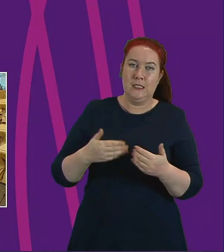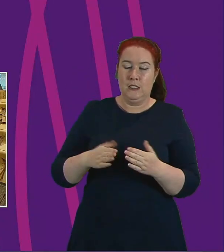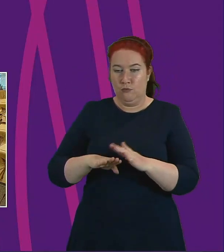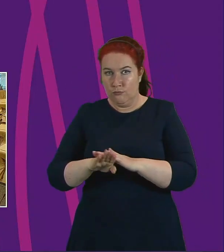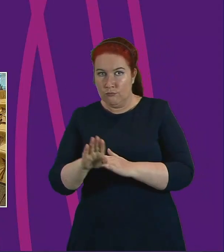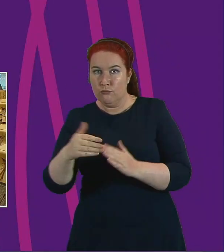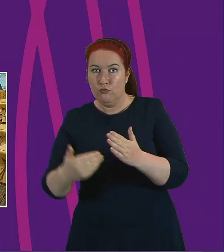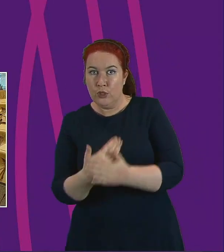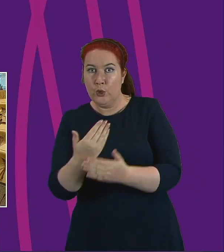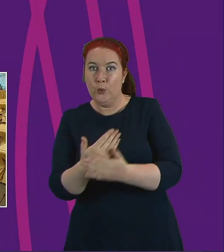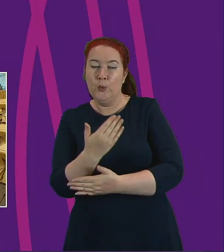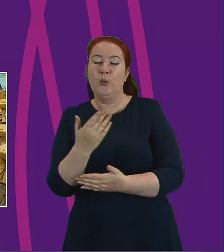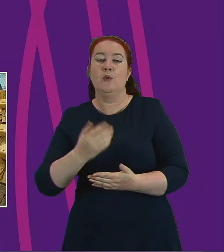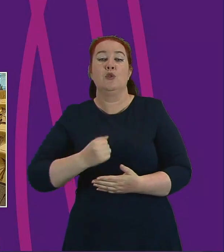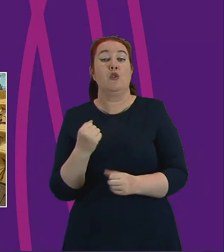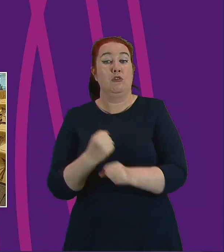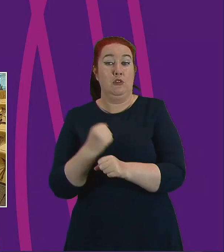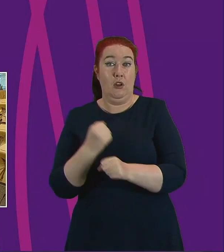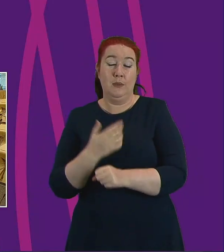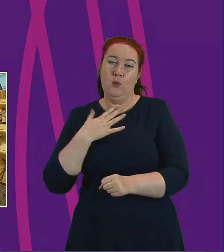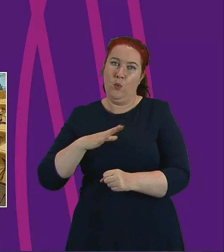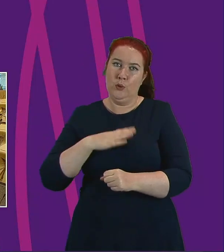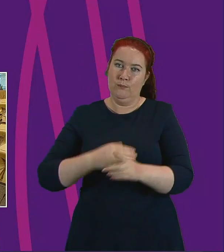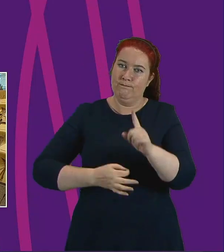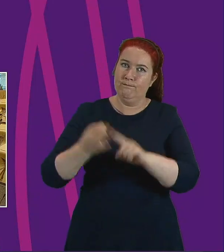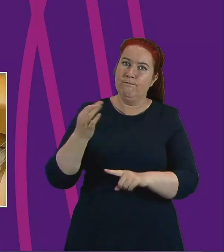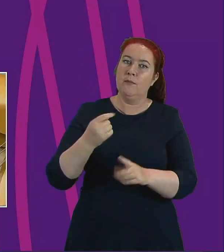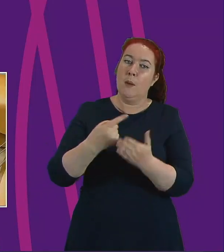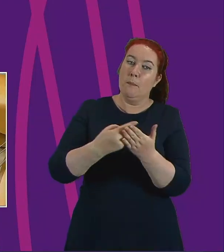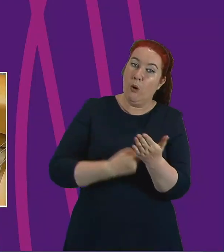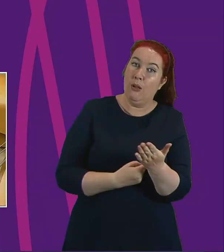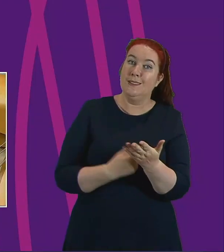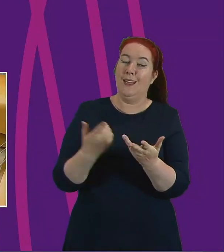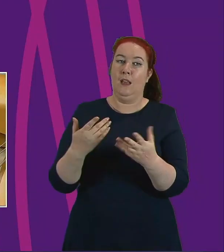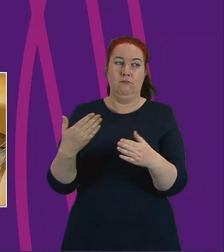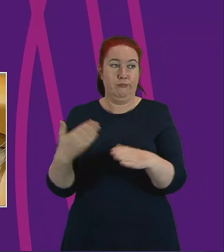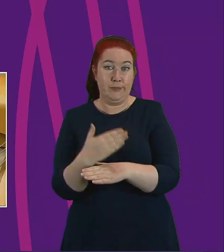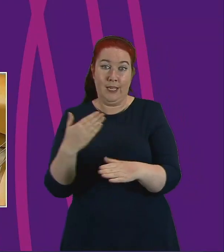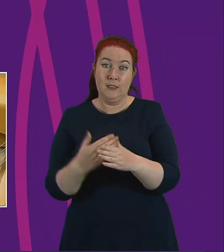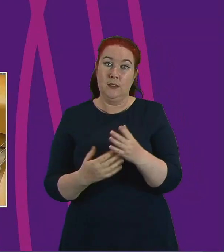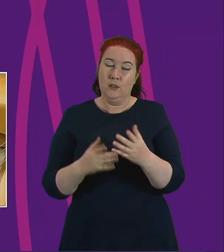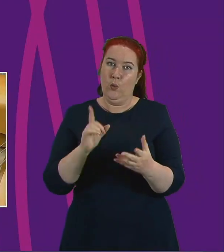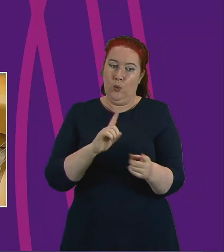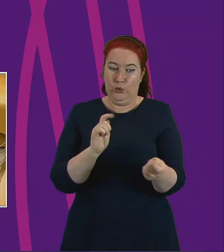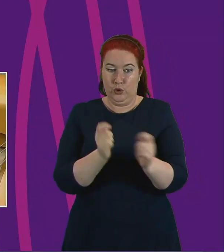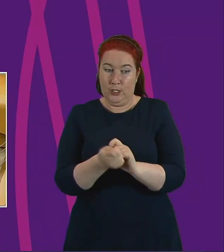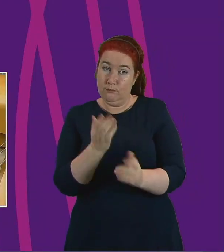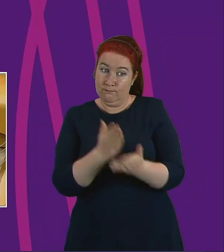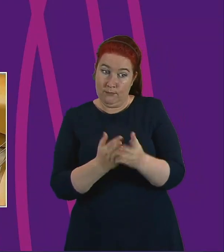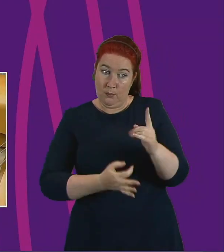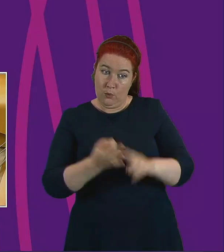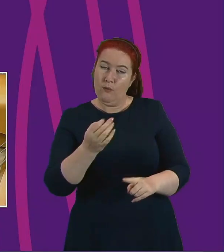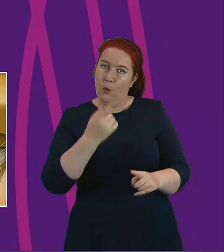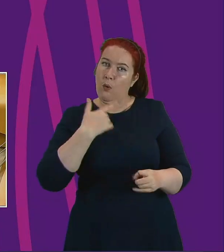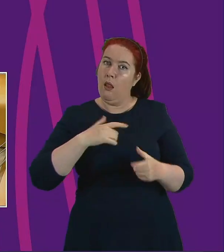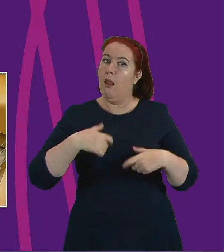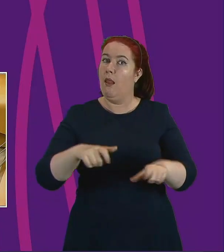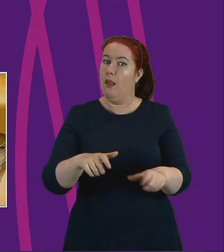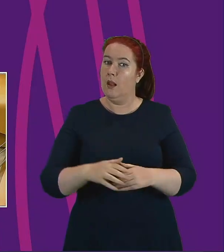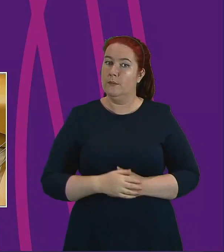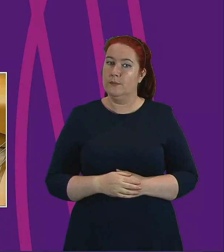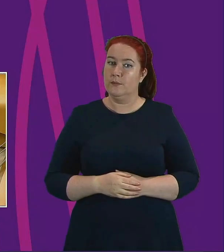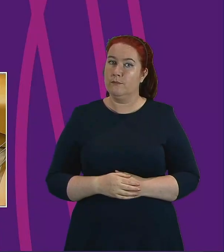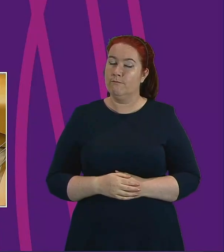aims to build on policy and practice changes that have shown the potential to be genuinely transformative. I also